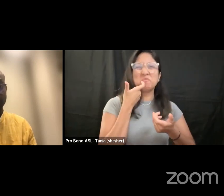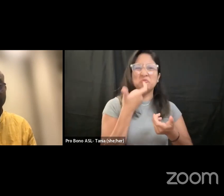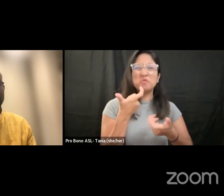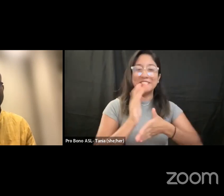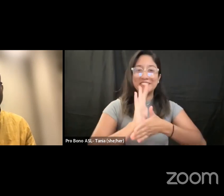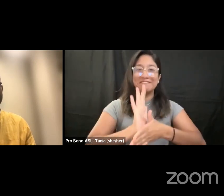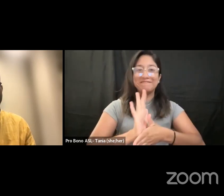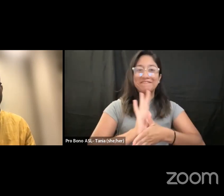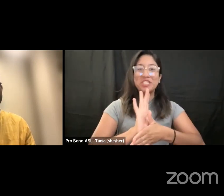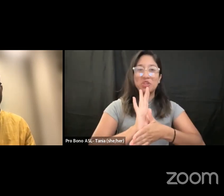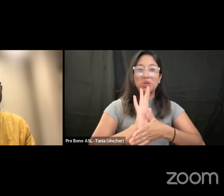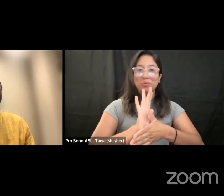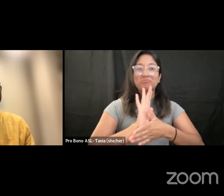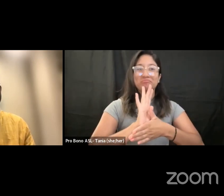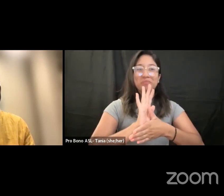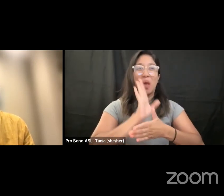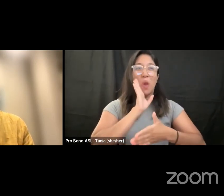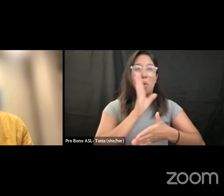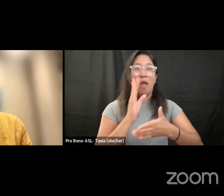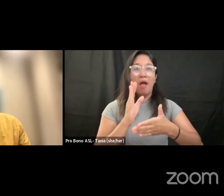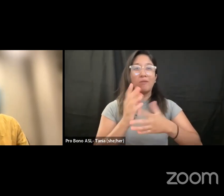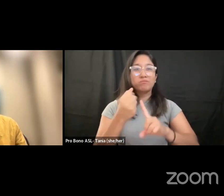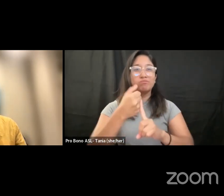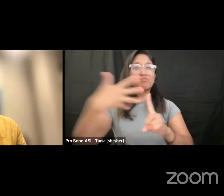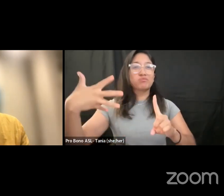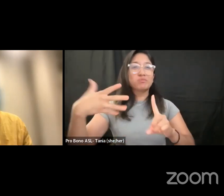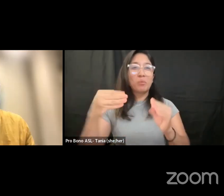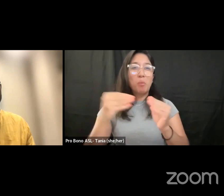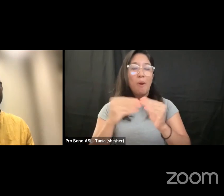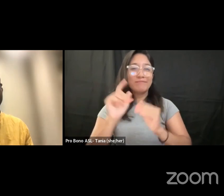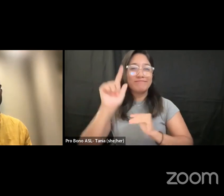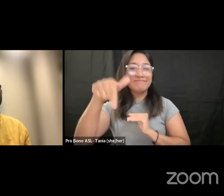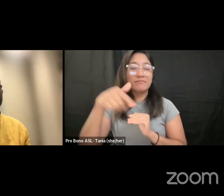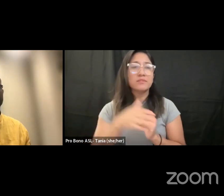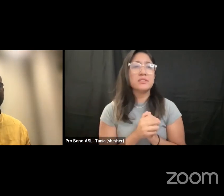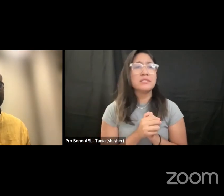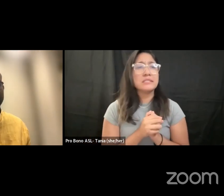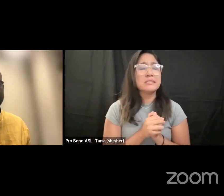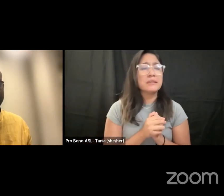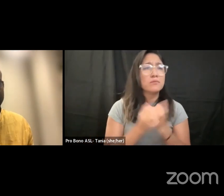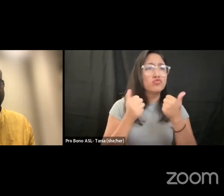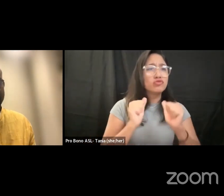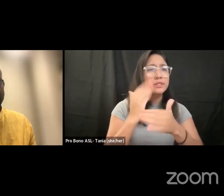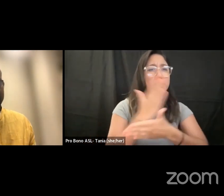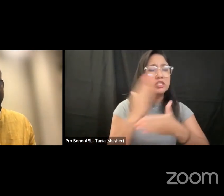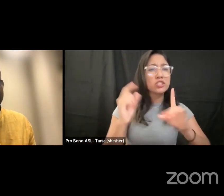and then we'll talk about it hopefully later i'm trying to share my screen now